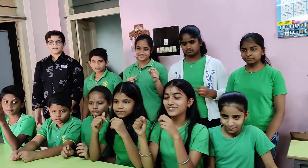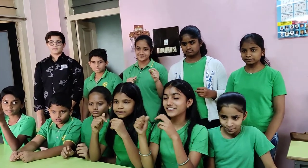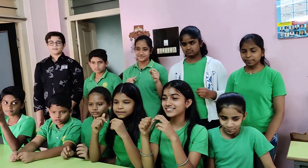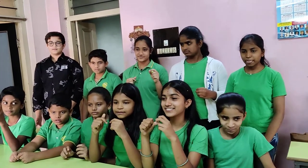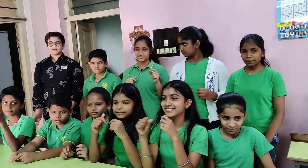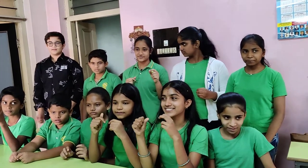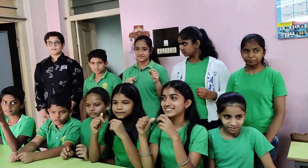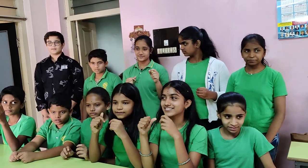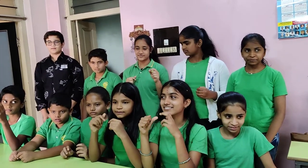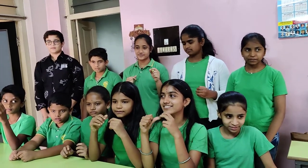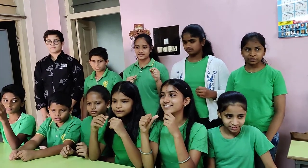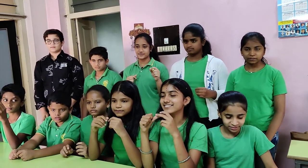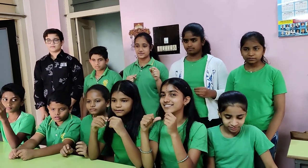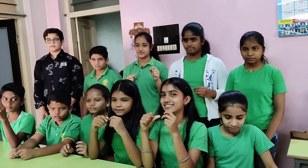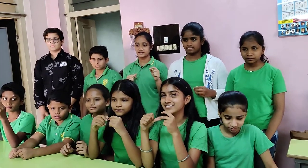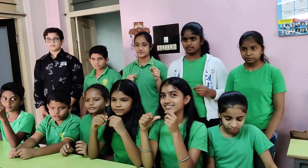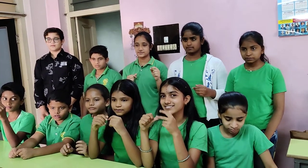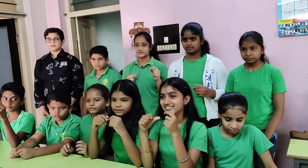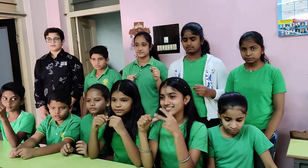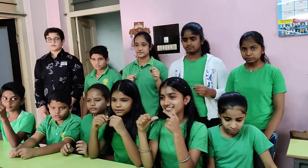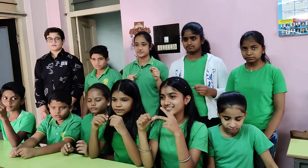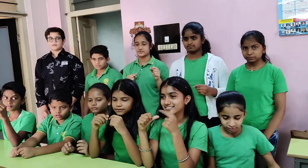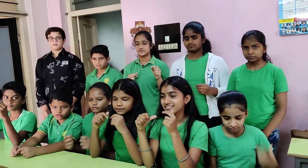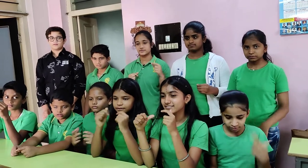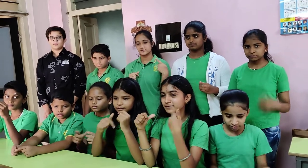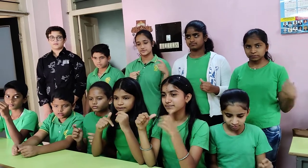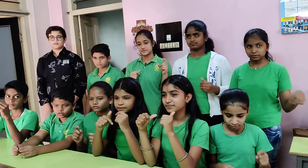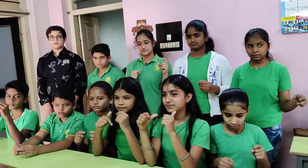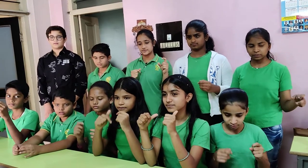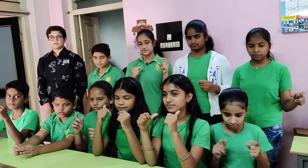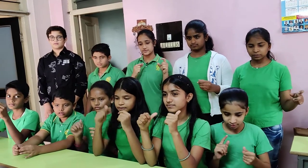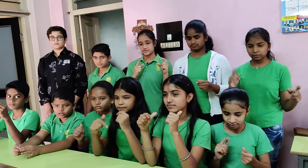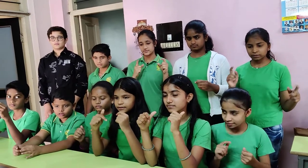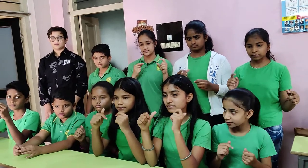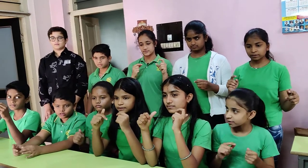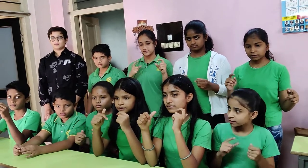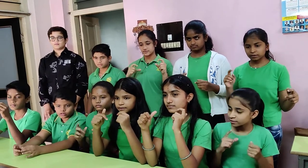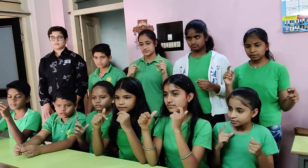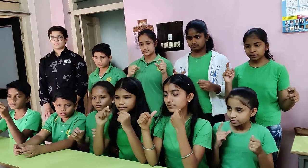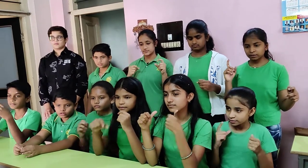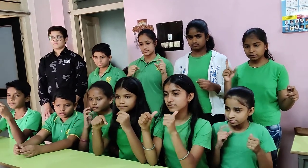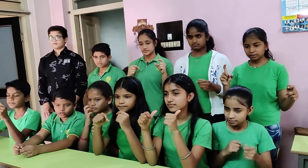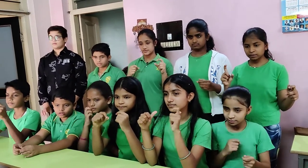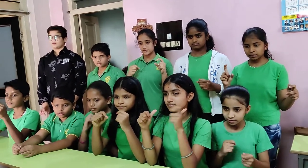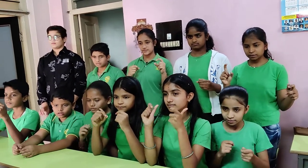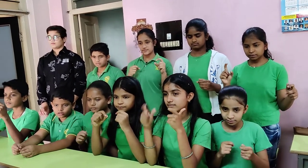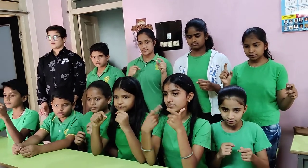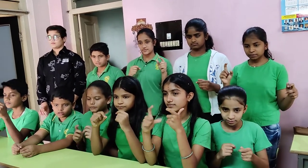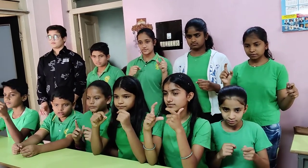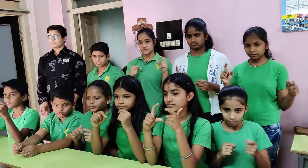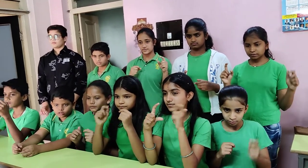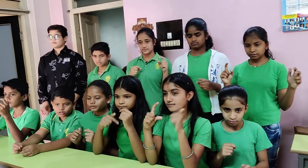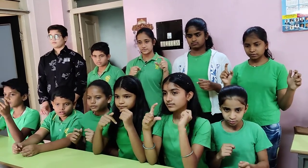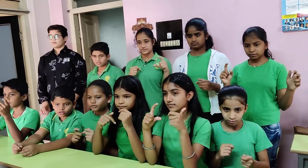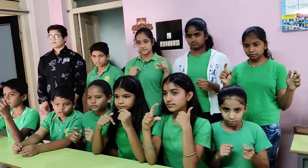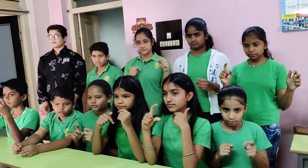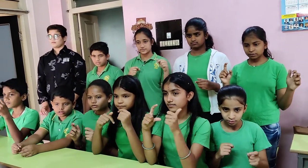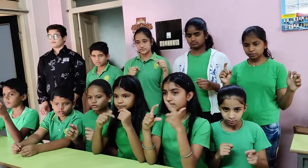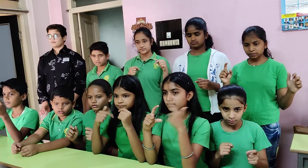Correct answer. Next sum. 3,580, 2,914.